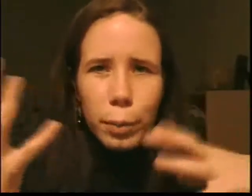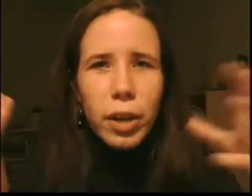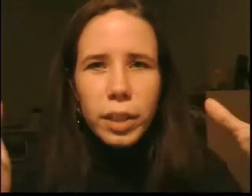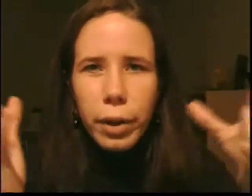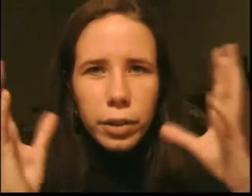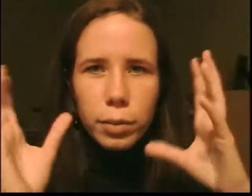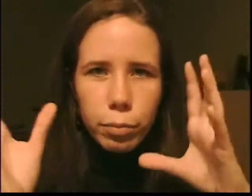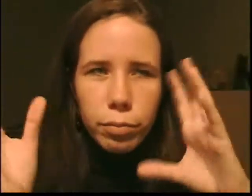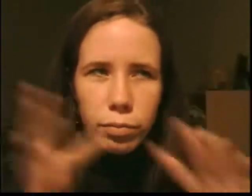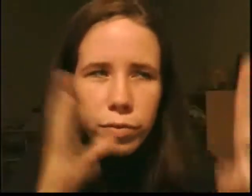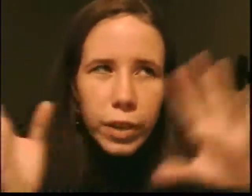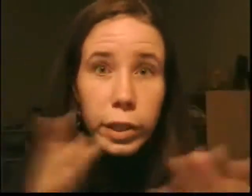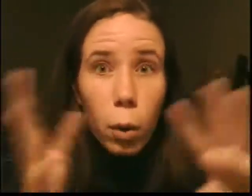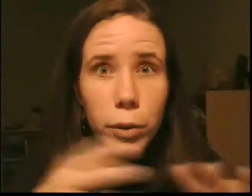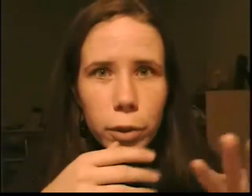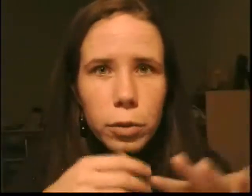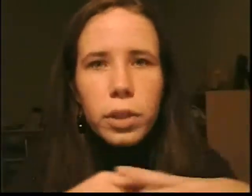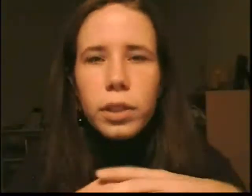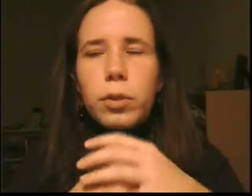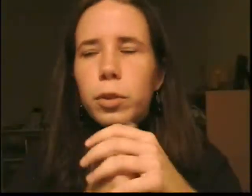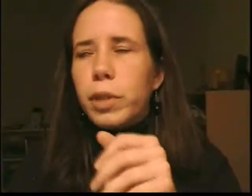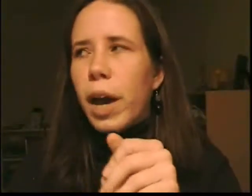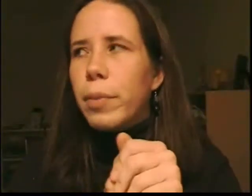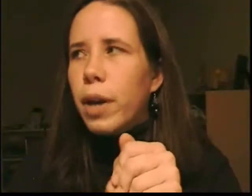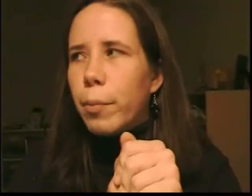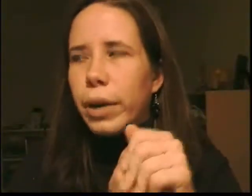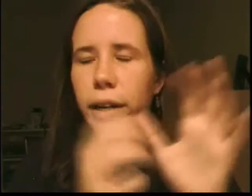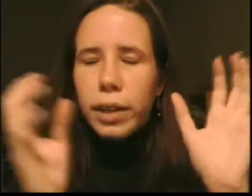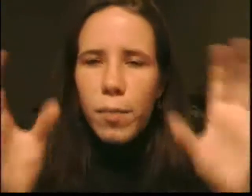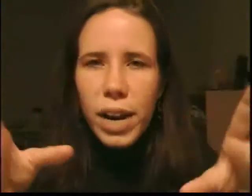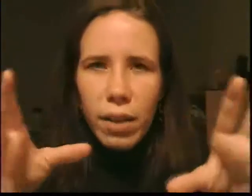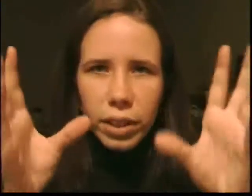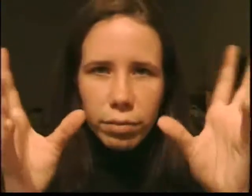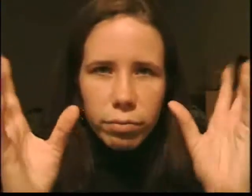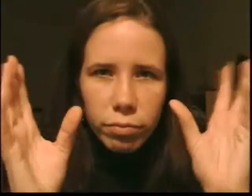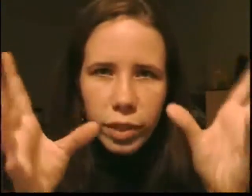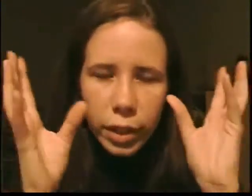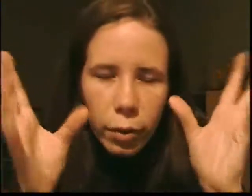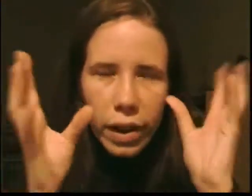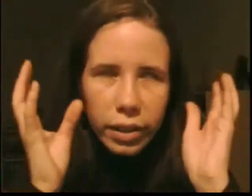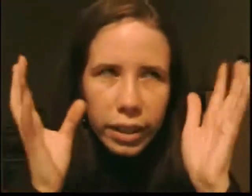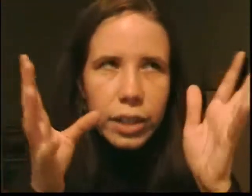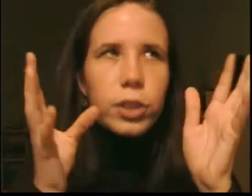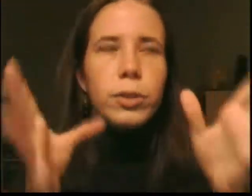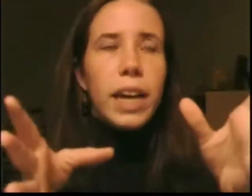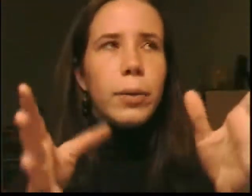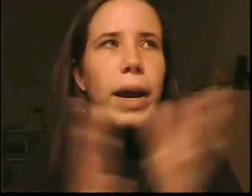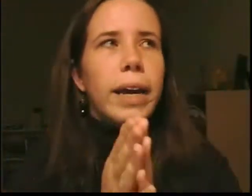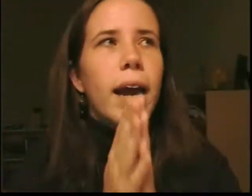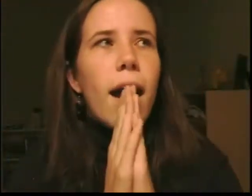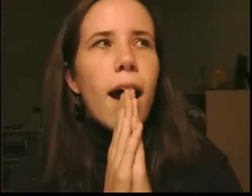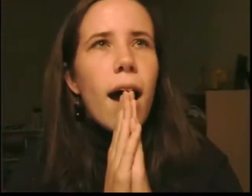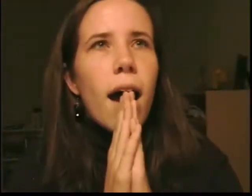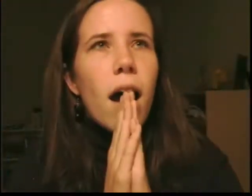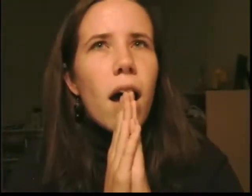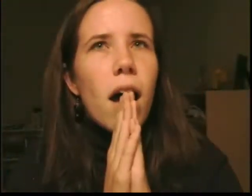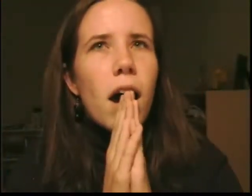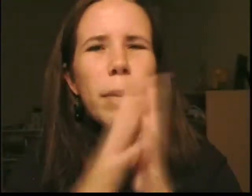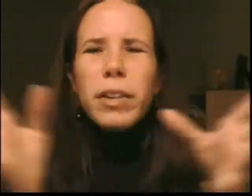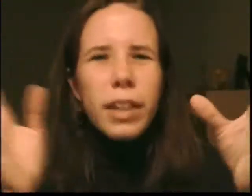what I'm talking about is fairly old news in YouTube time, but I've been having video editing issues. Anyway, apparently